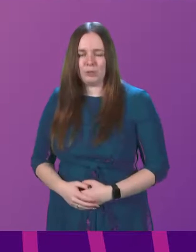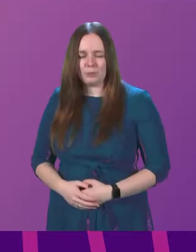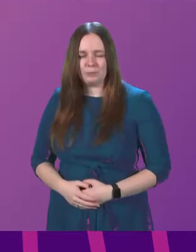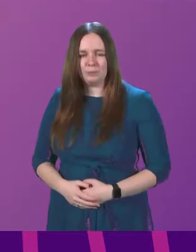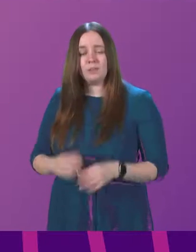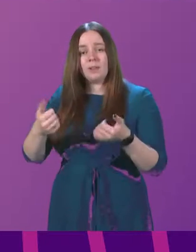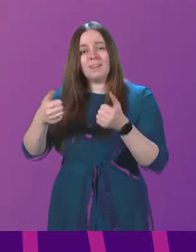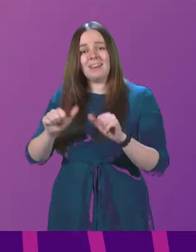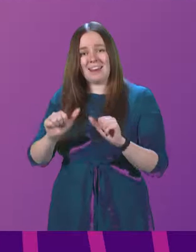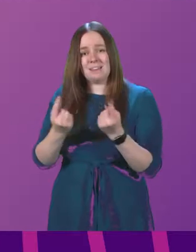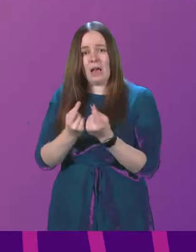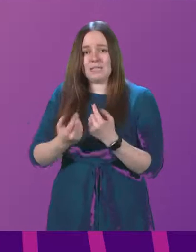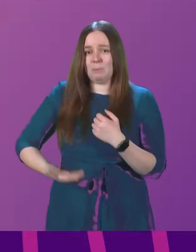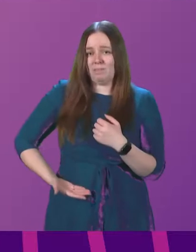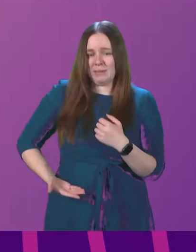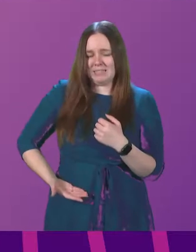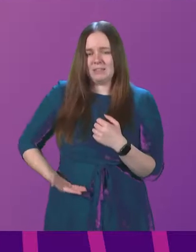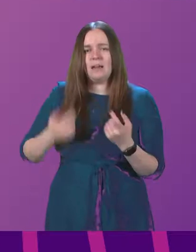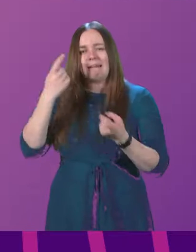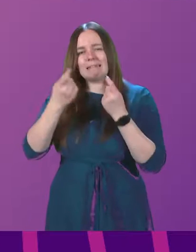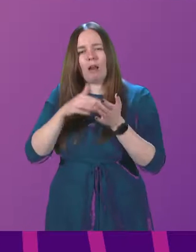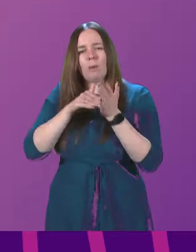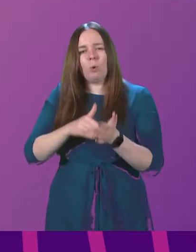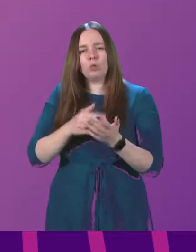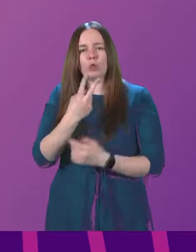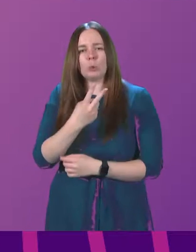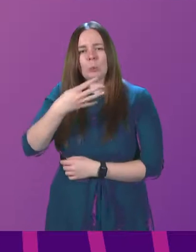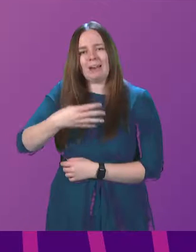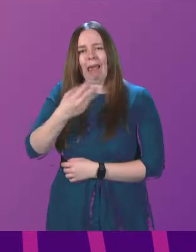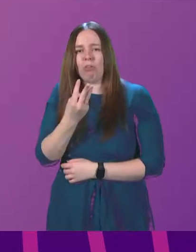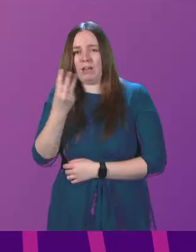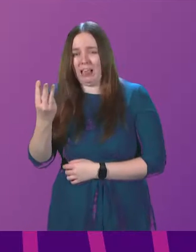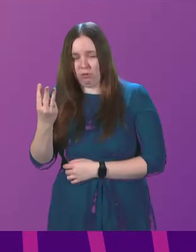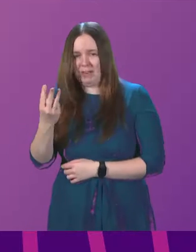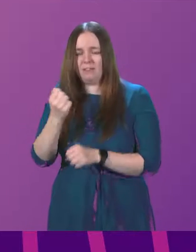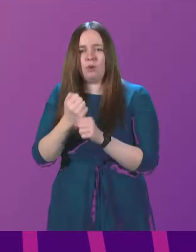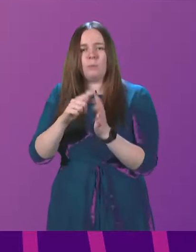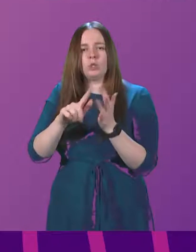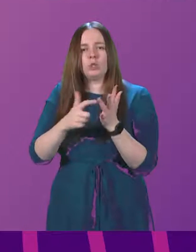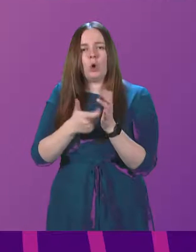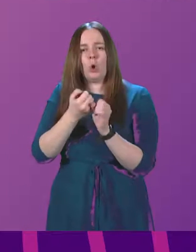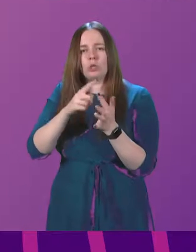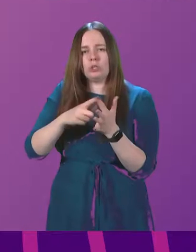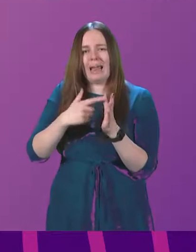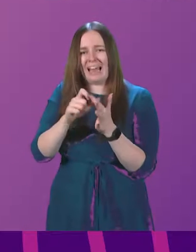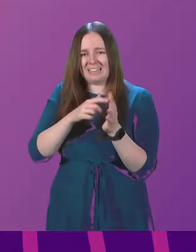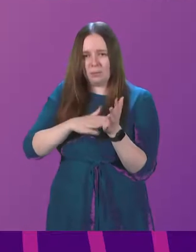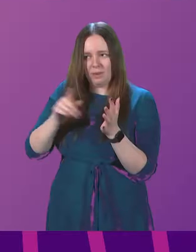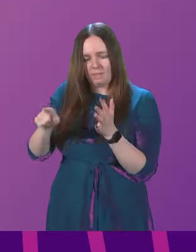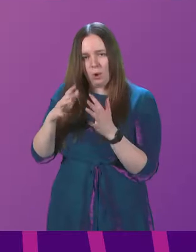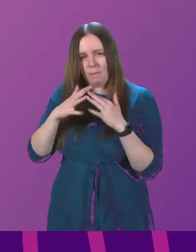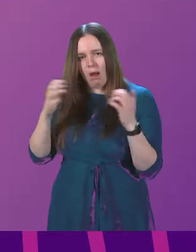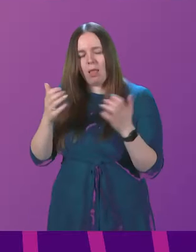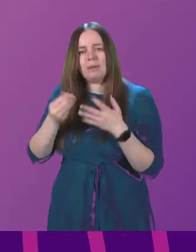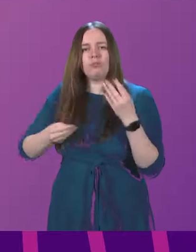The next item of business is consideration of business motion 2933 in the name of George Adam on behalf of the Parliamentary Bureau